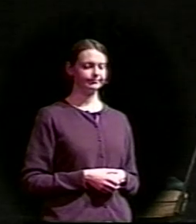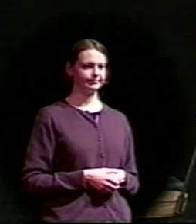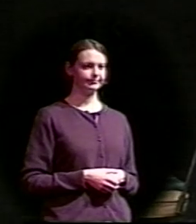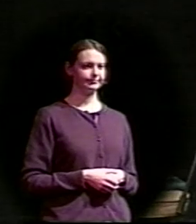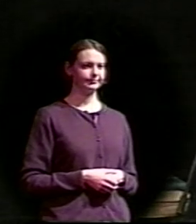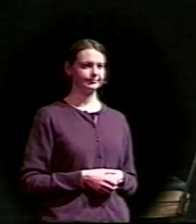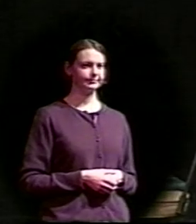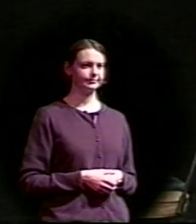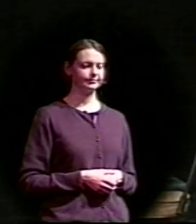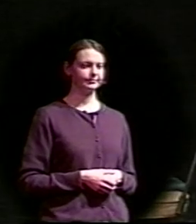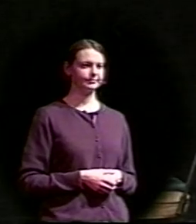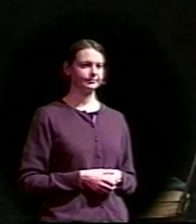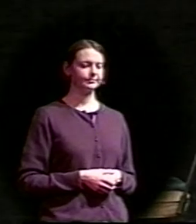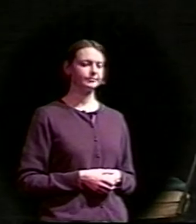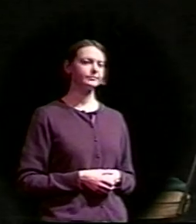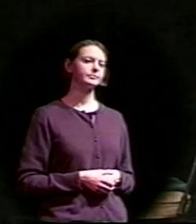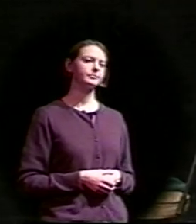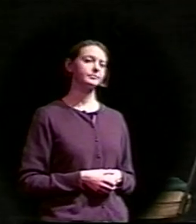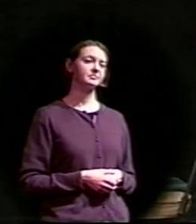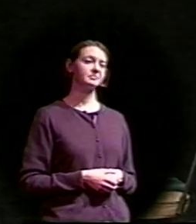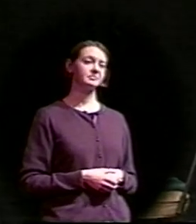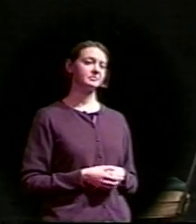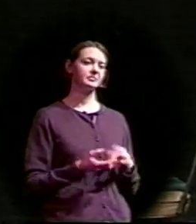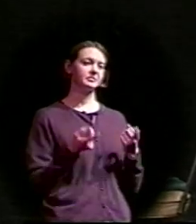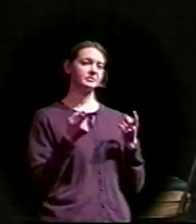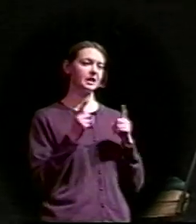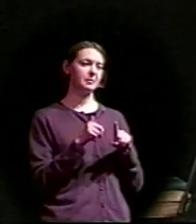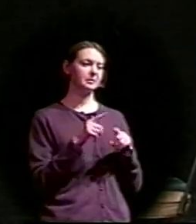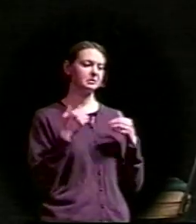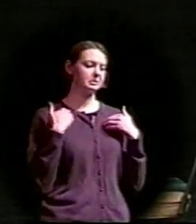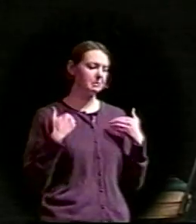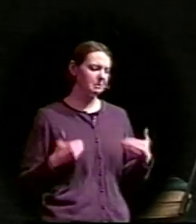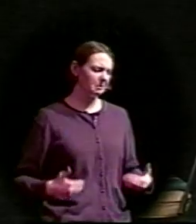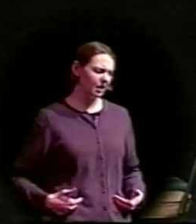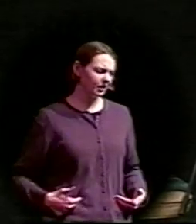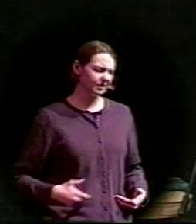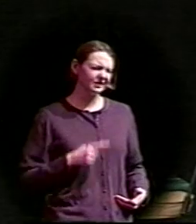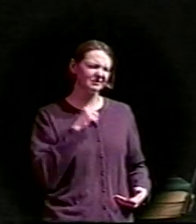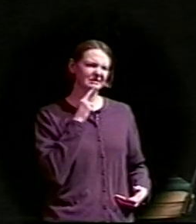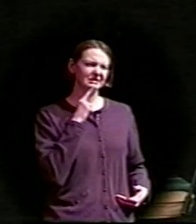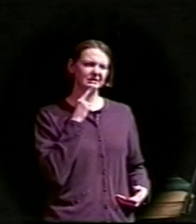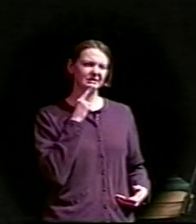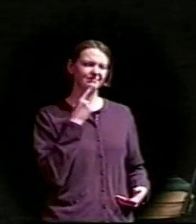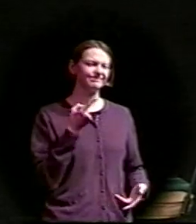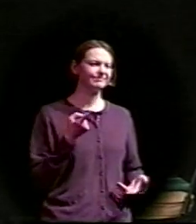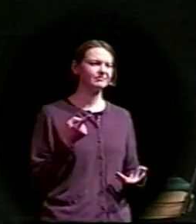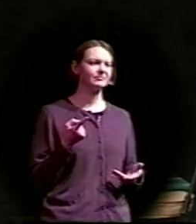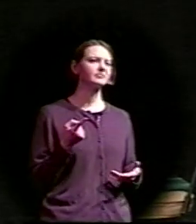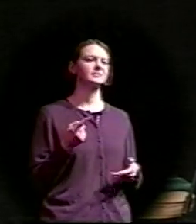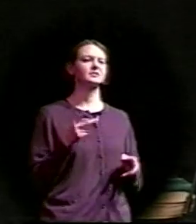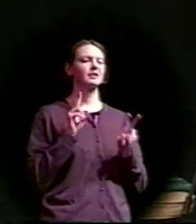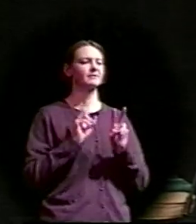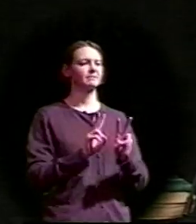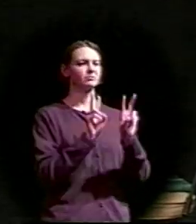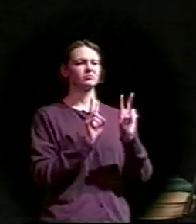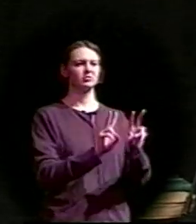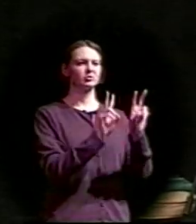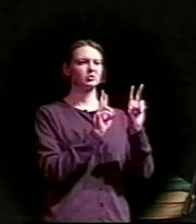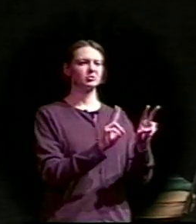when there is no body, no coffin, no funeral, no folded flag, it's difficult for